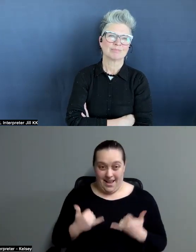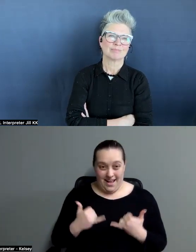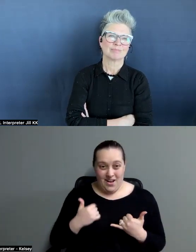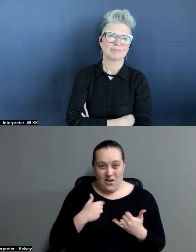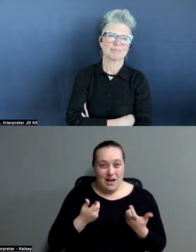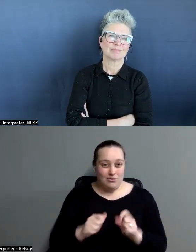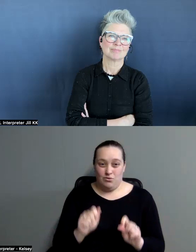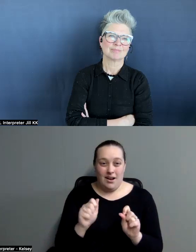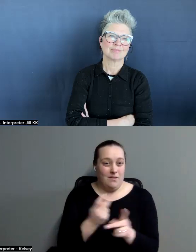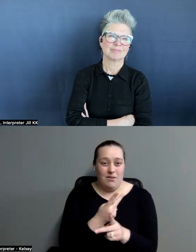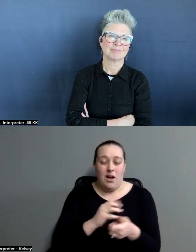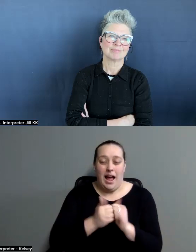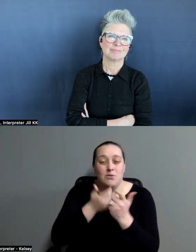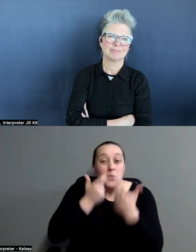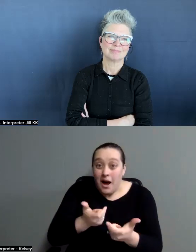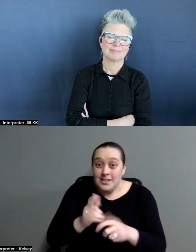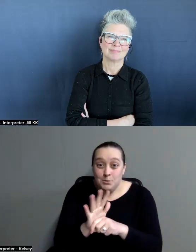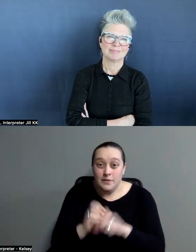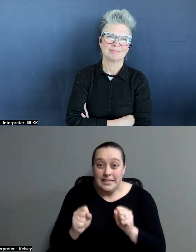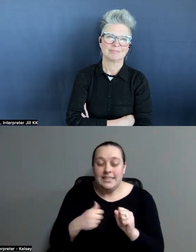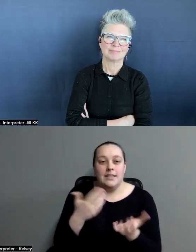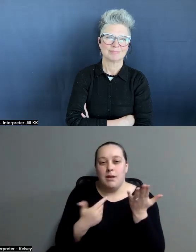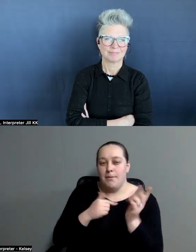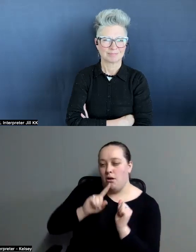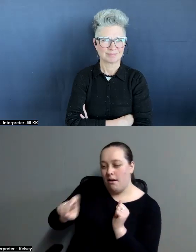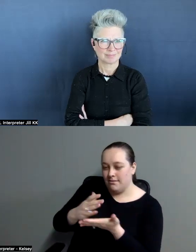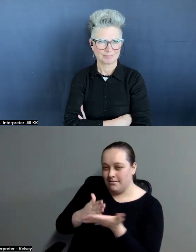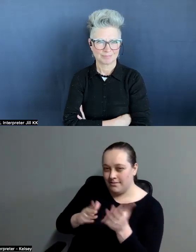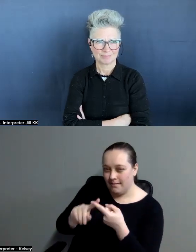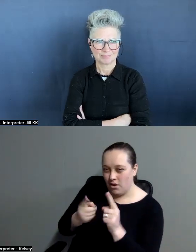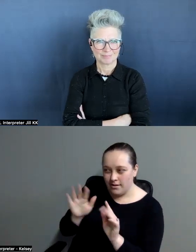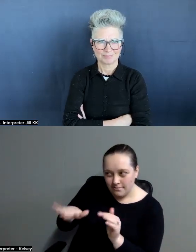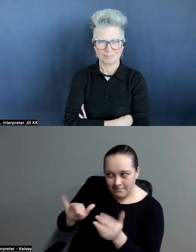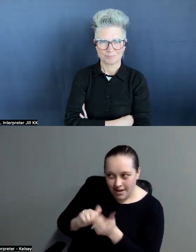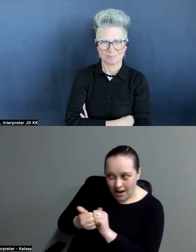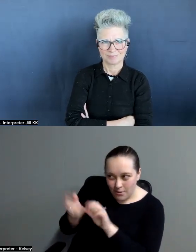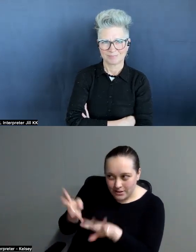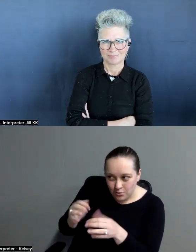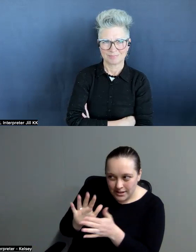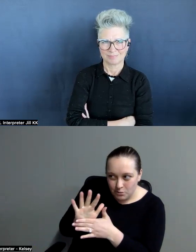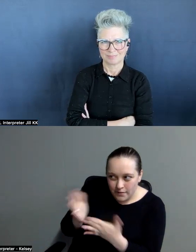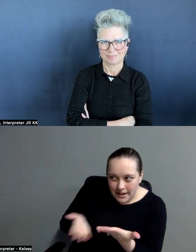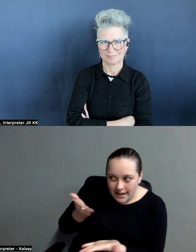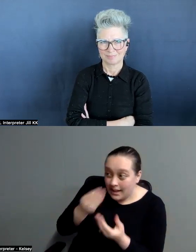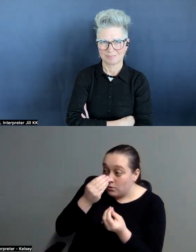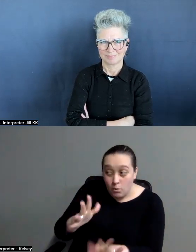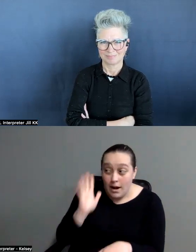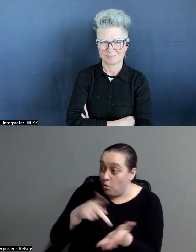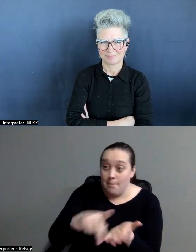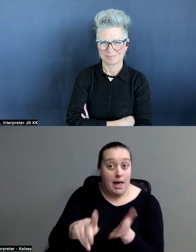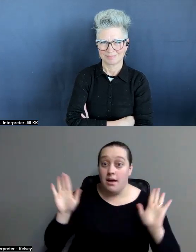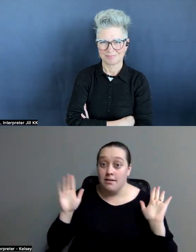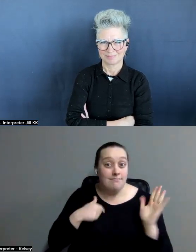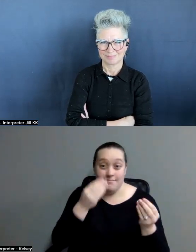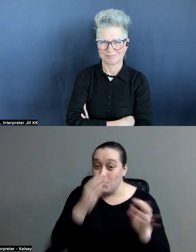out how I can watch a movie. Maybe I can ask a couple of my friends, how can I dream this movie? I don't care if I have to pay or